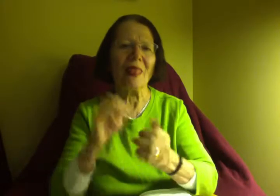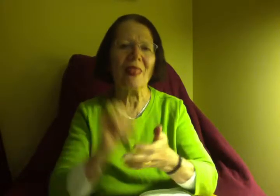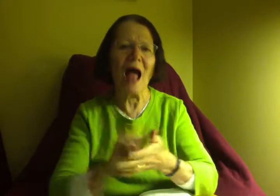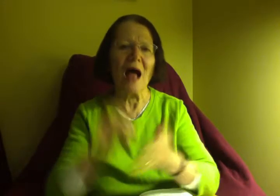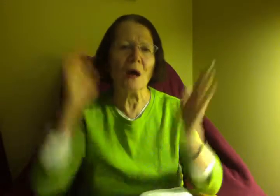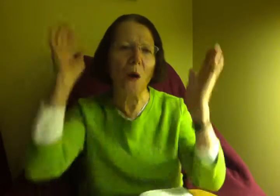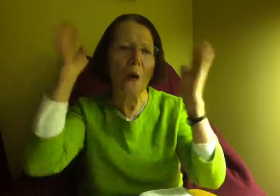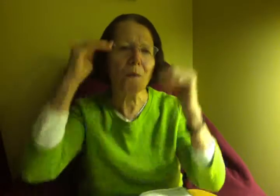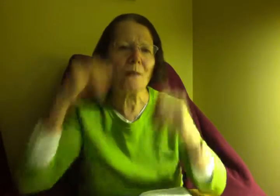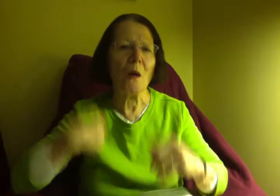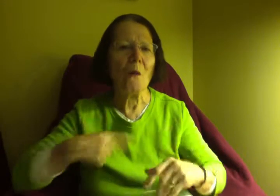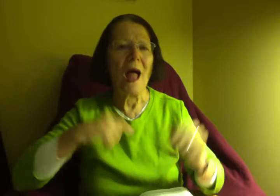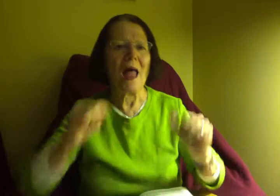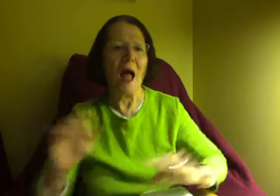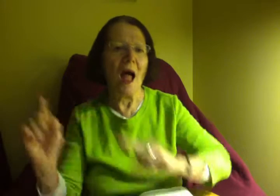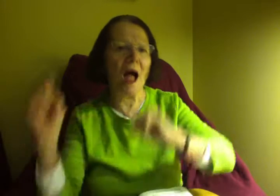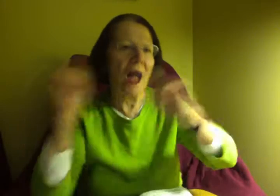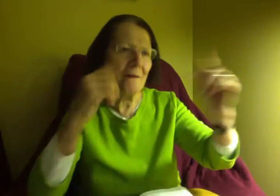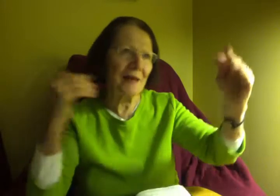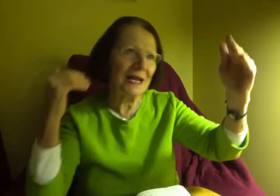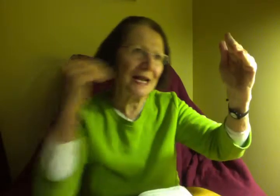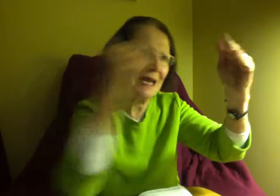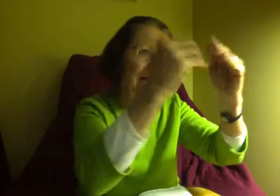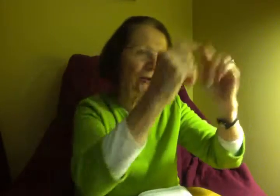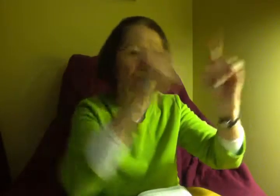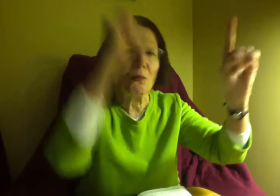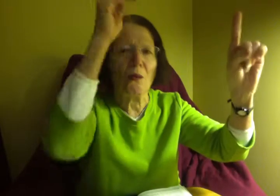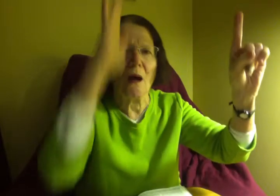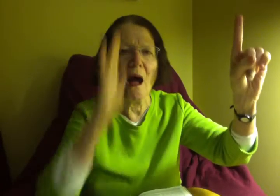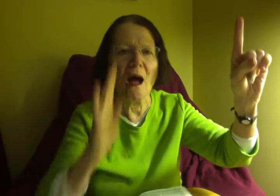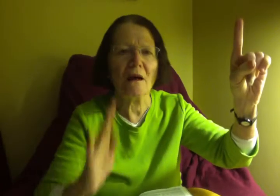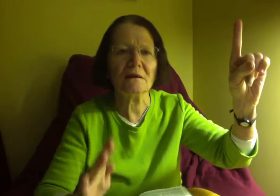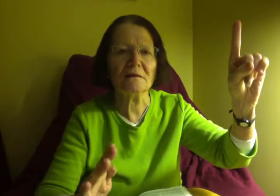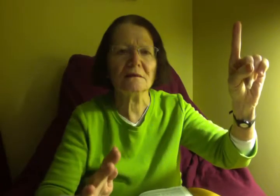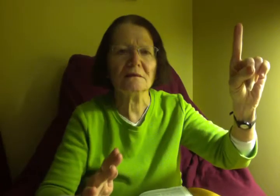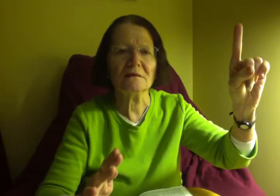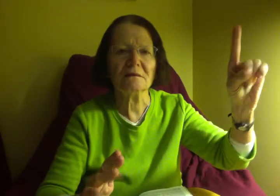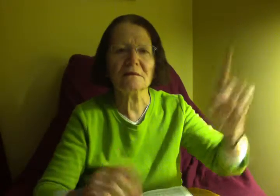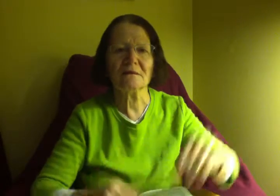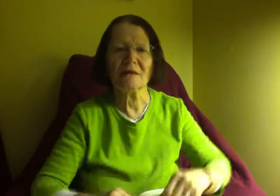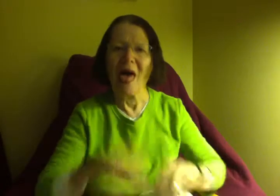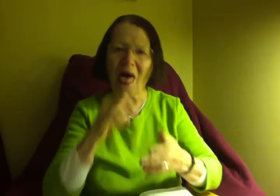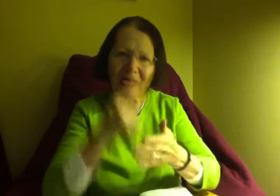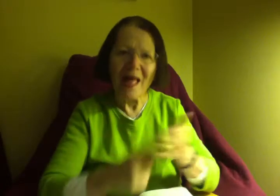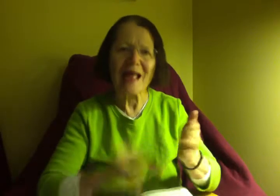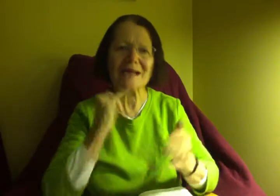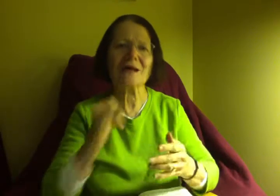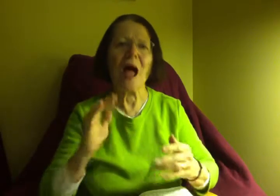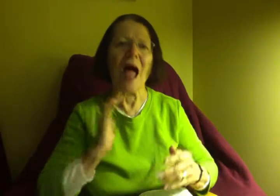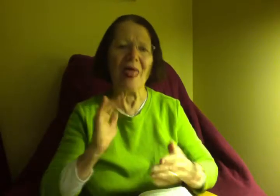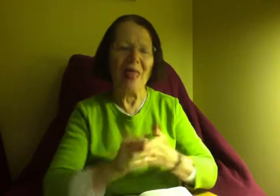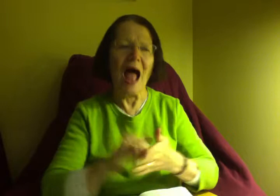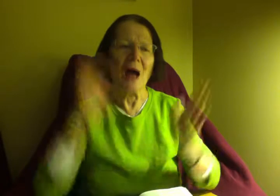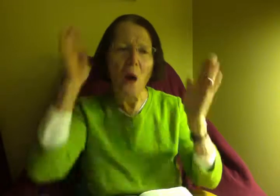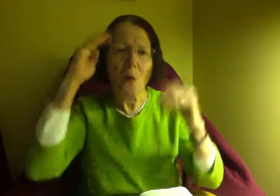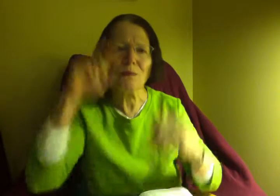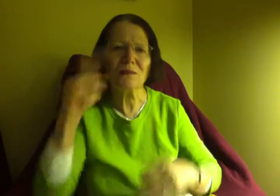that's not my dad. Dad is felt. That is not my dad's